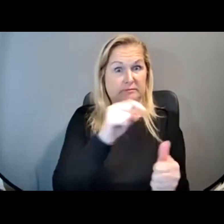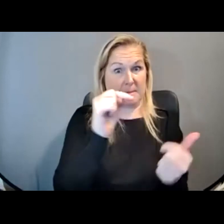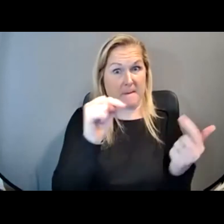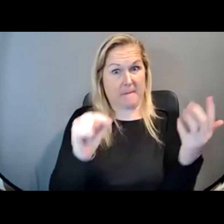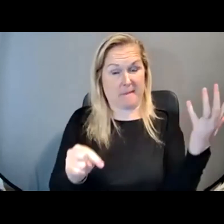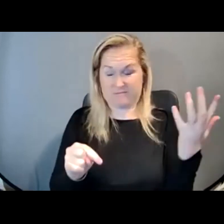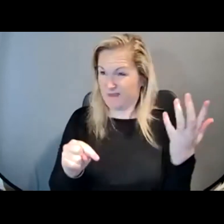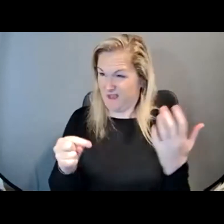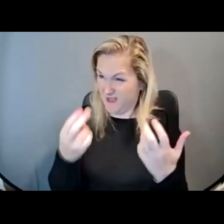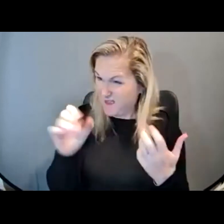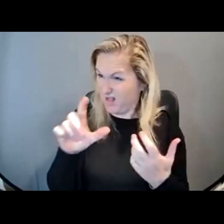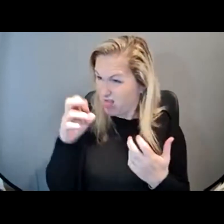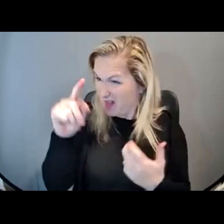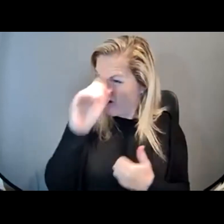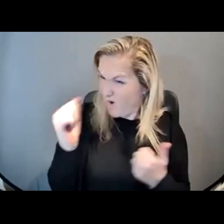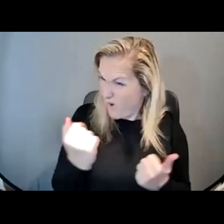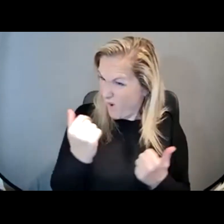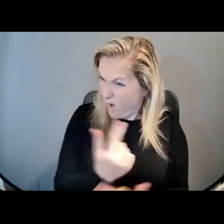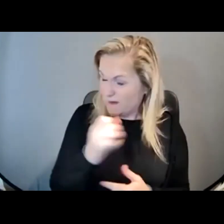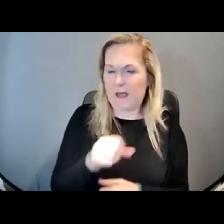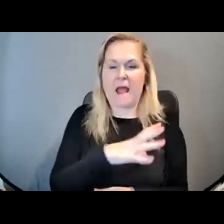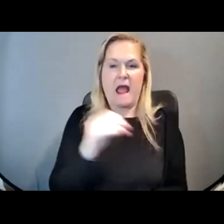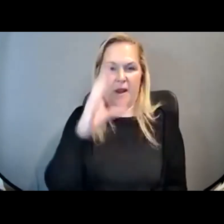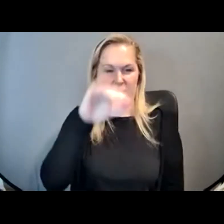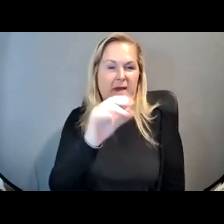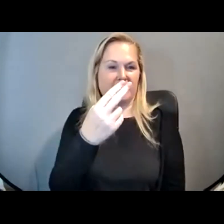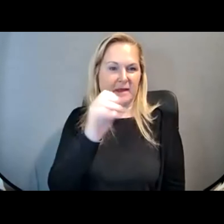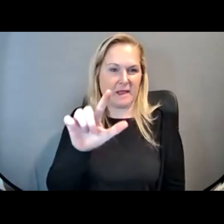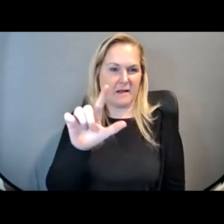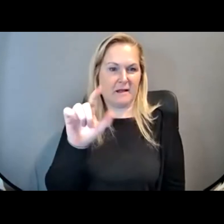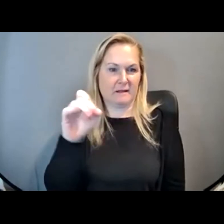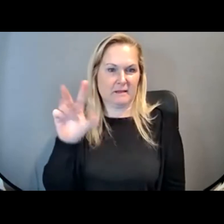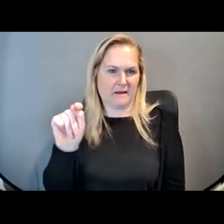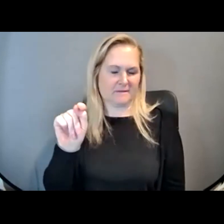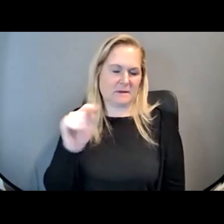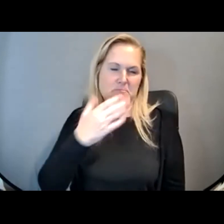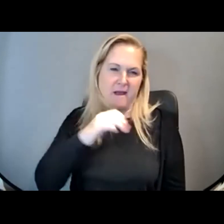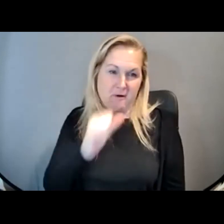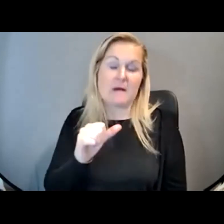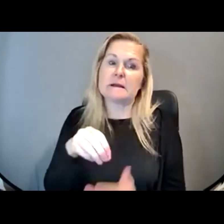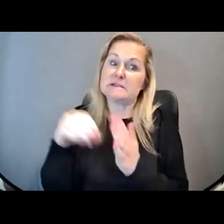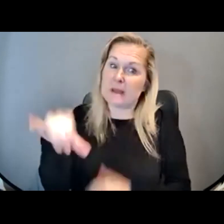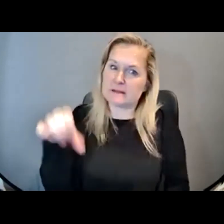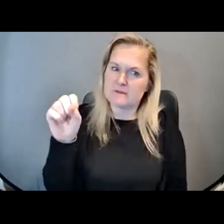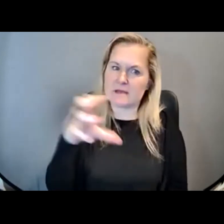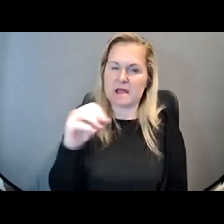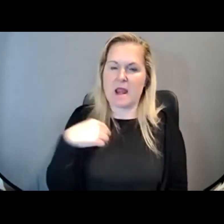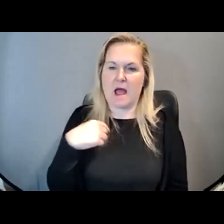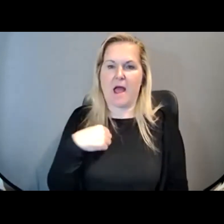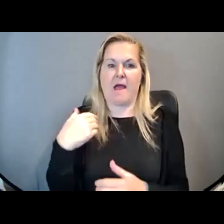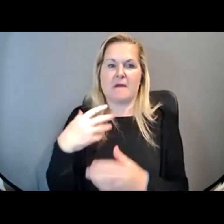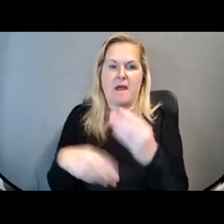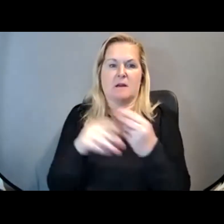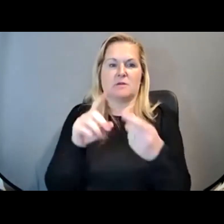Now, I'll tell you, the heel lifts are not as bad as they sound. They are expensive. And I've gotten them added to every pair of shoes